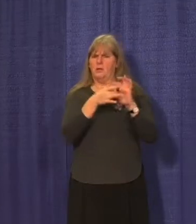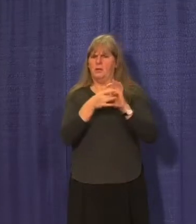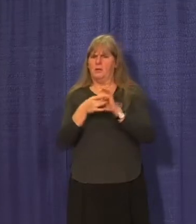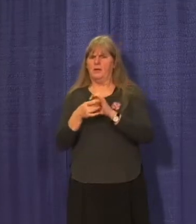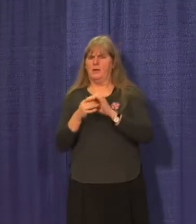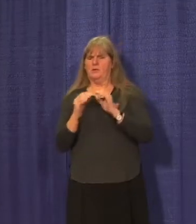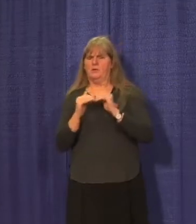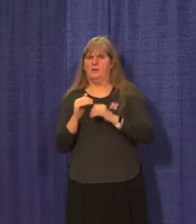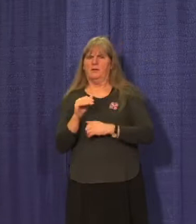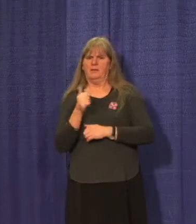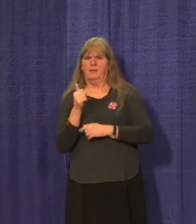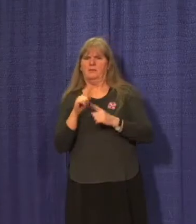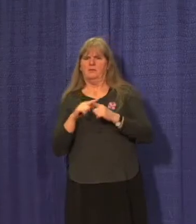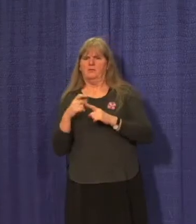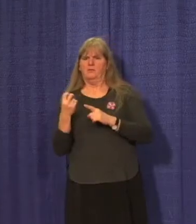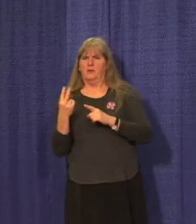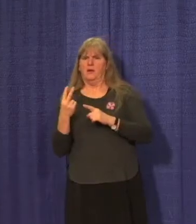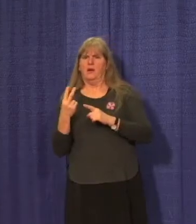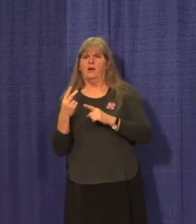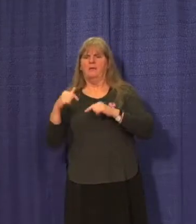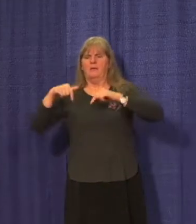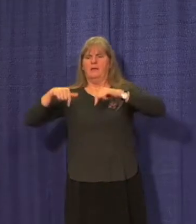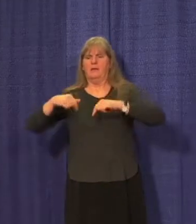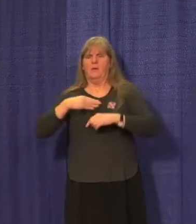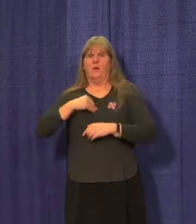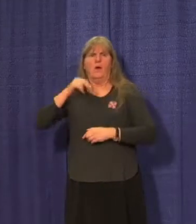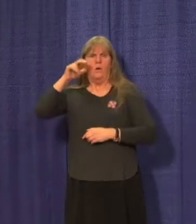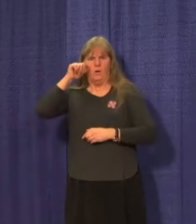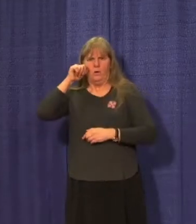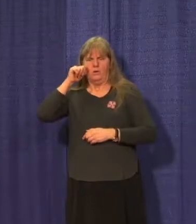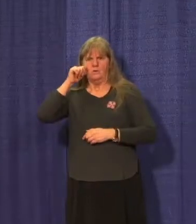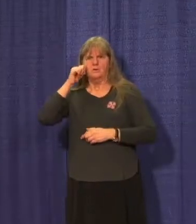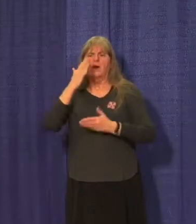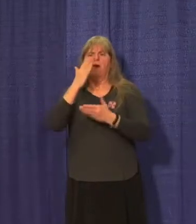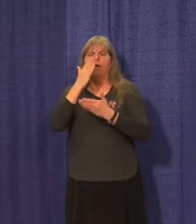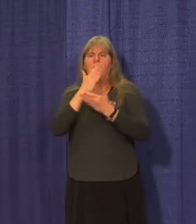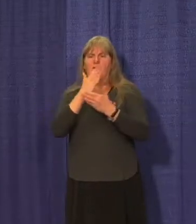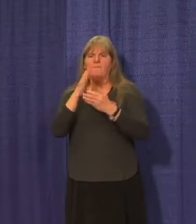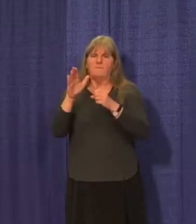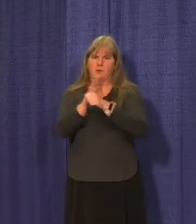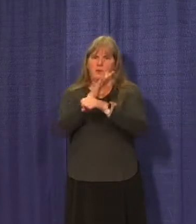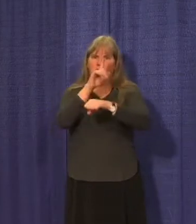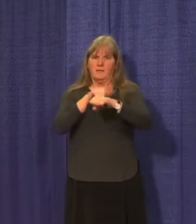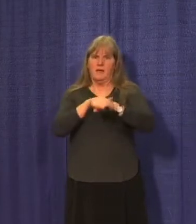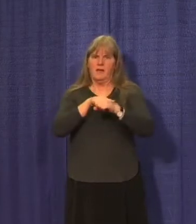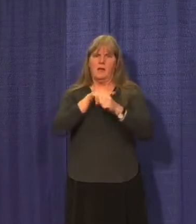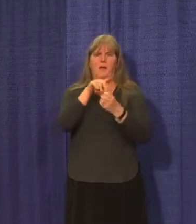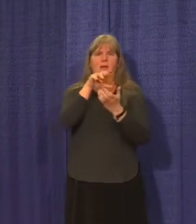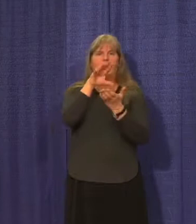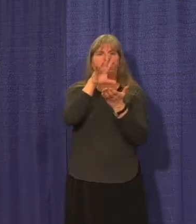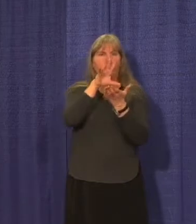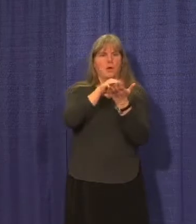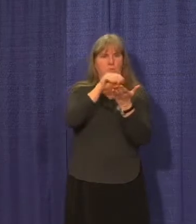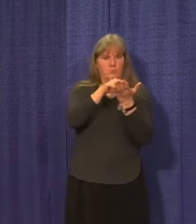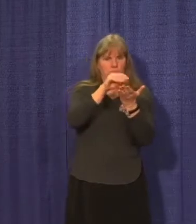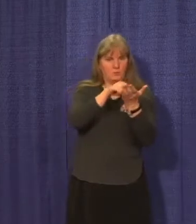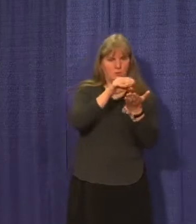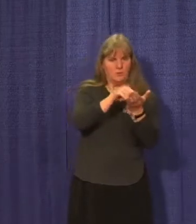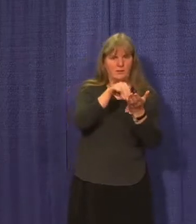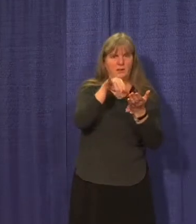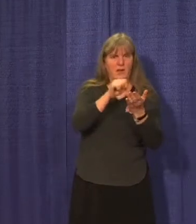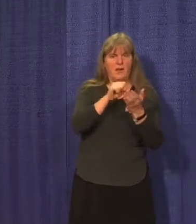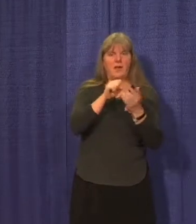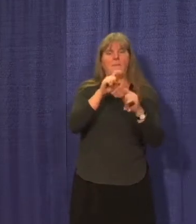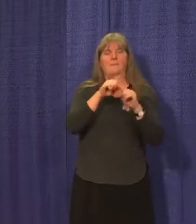12 at the three high schools here in Whitehorse that are doing full time learning but are only in front of their teacher or